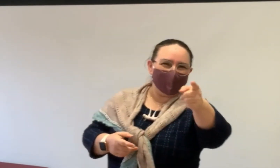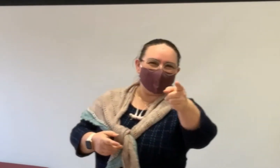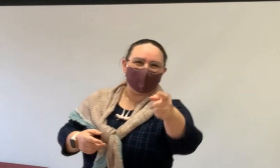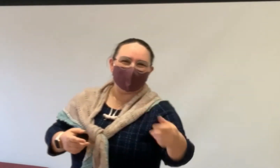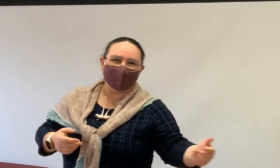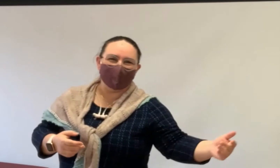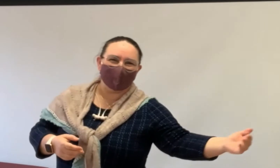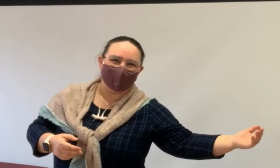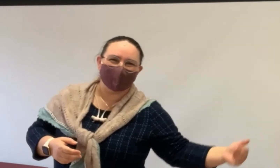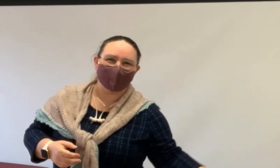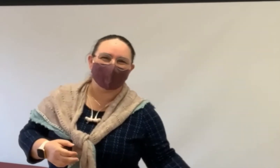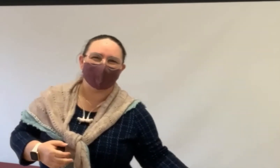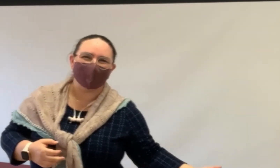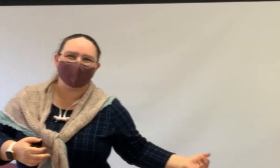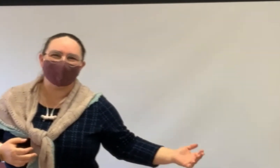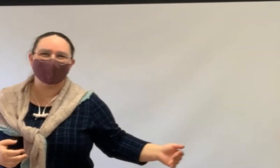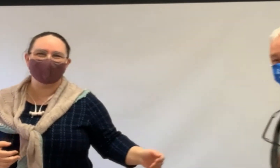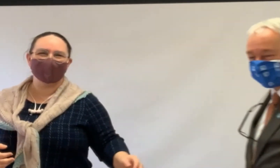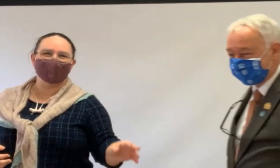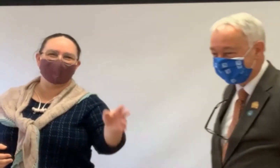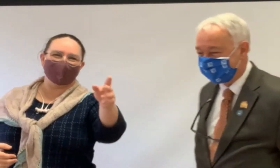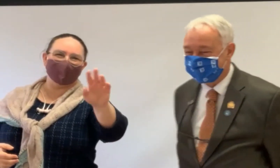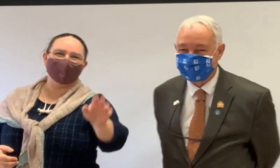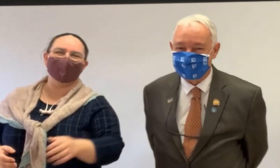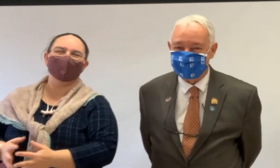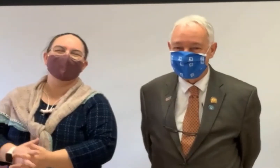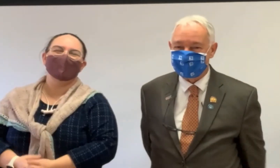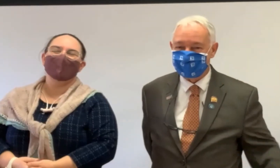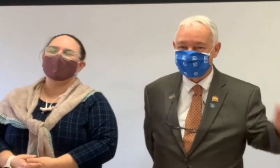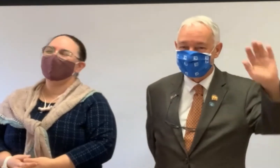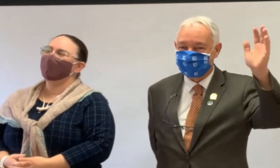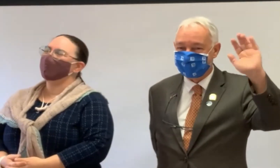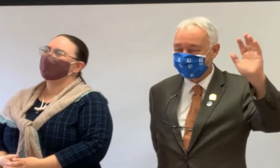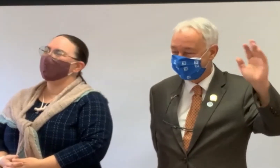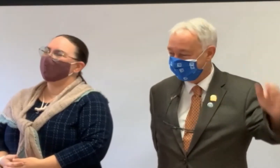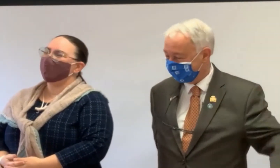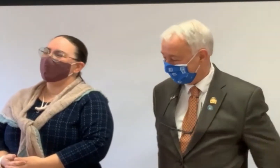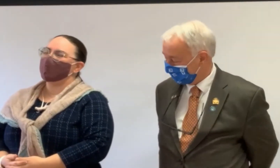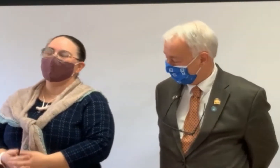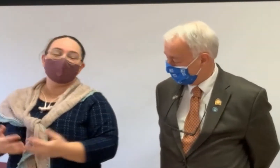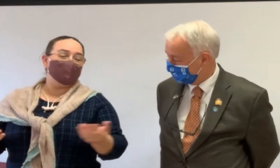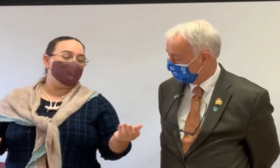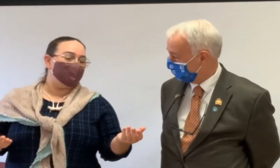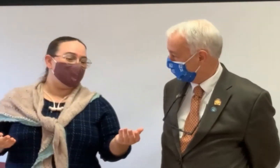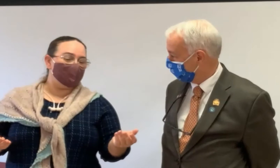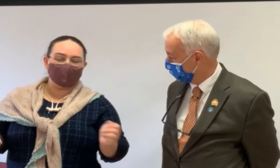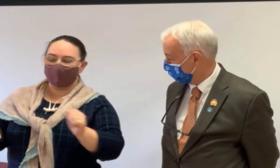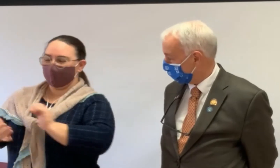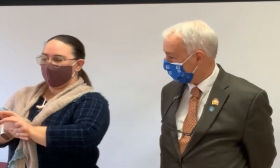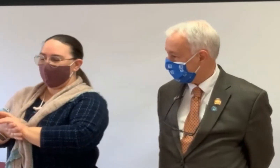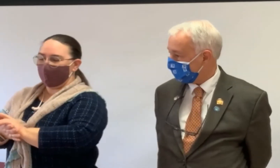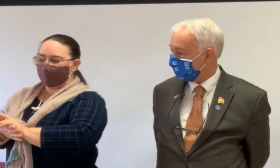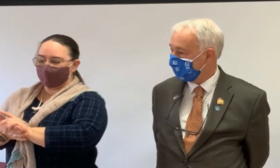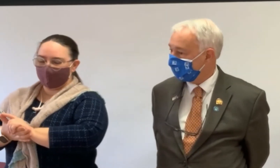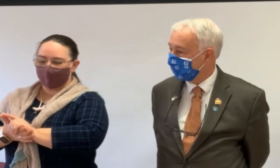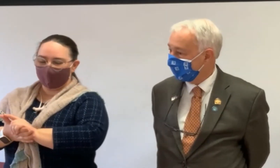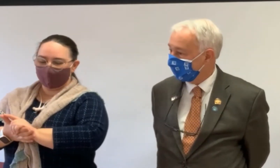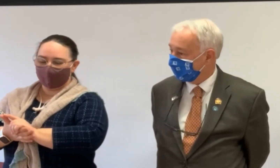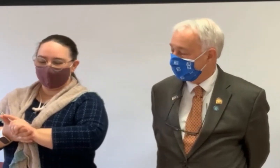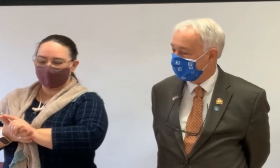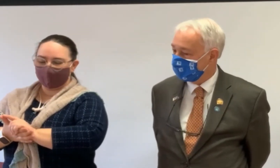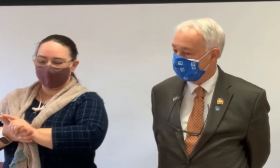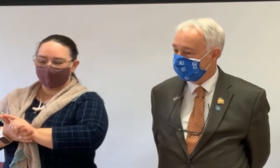And we're on camera, by the way. Here, come on. Hi, hello. There you are, there. So I was talking about reverse mortgages as